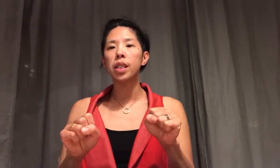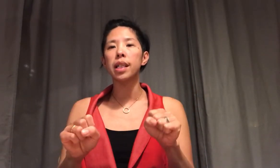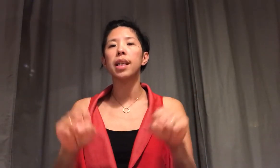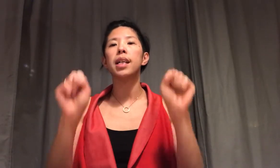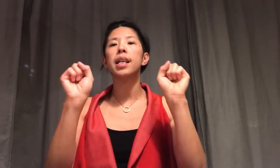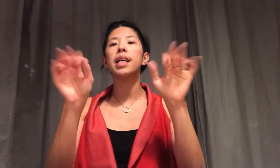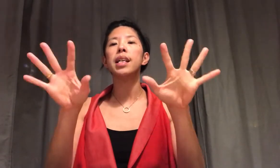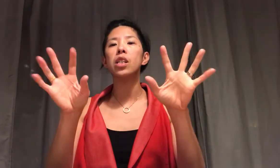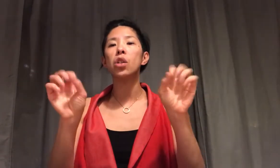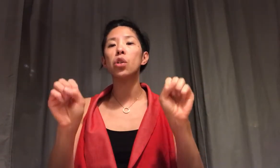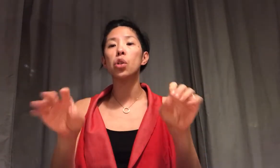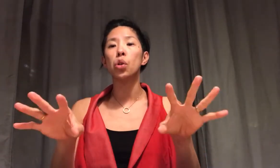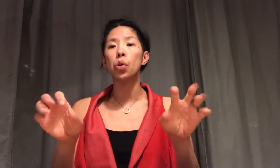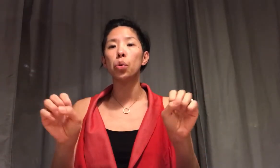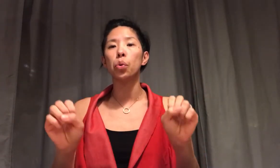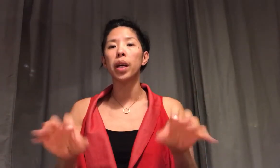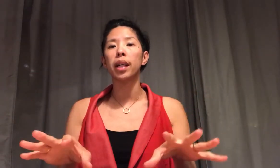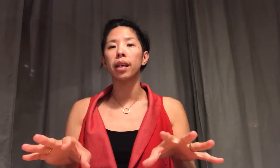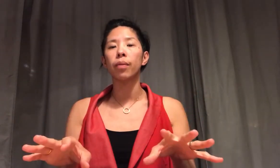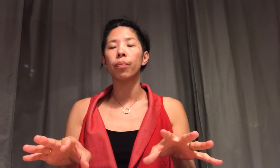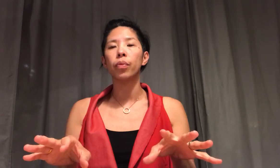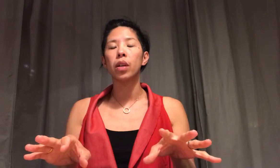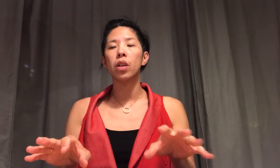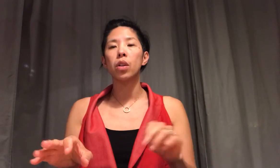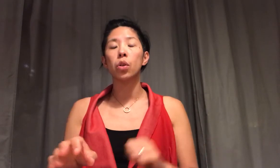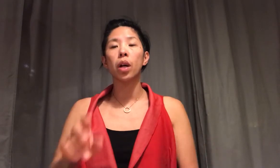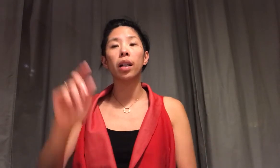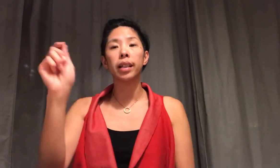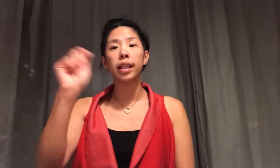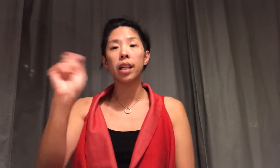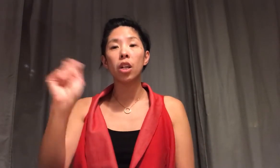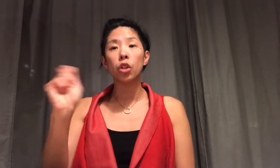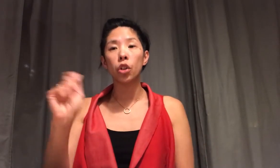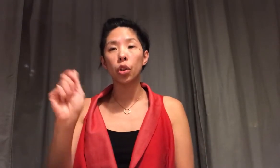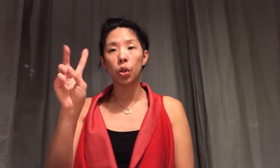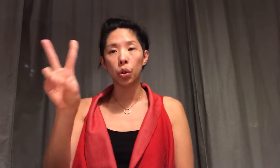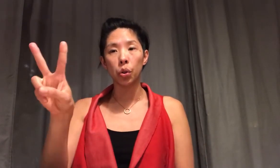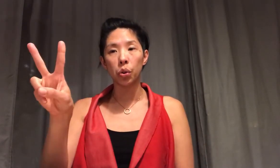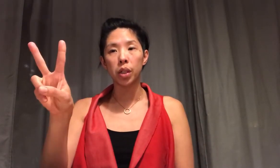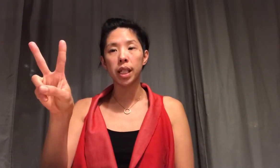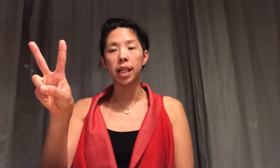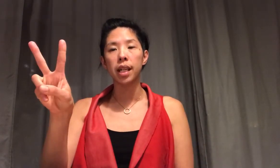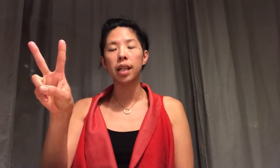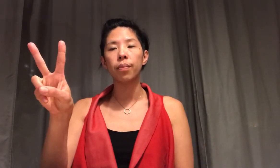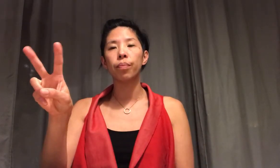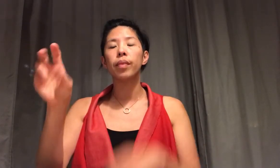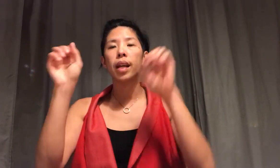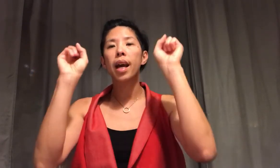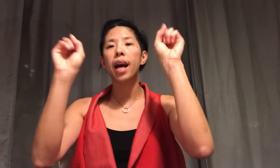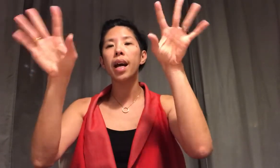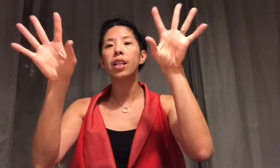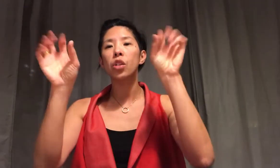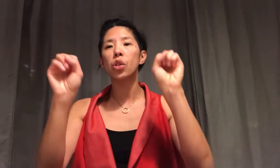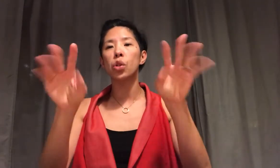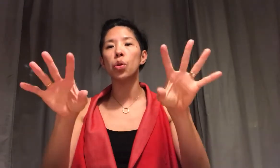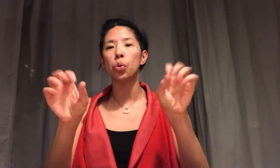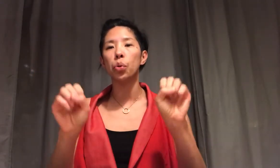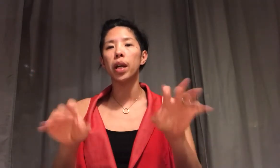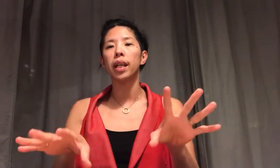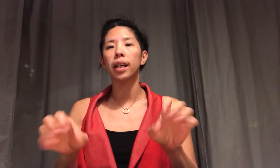it's snowing so color in Tuesday I'm snowing